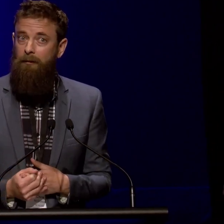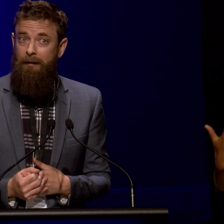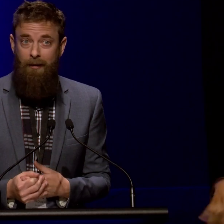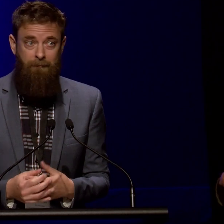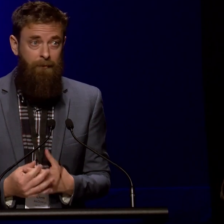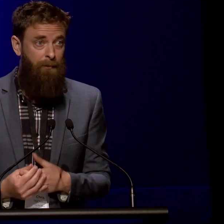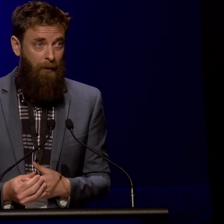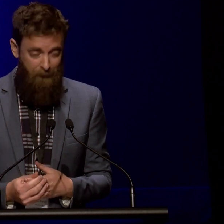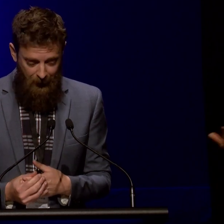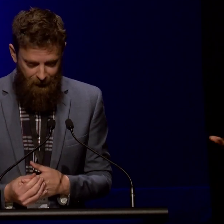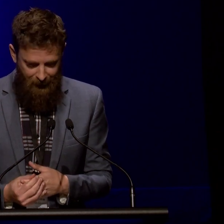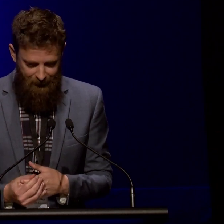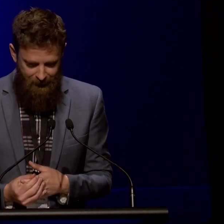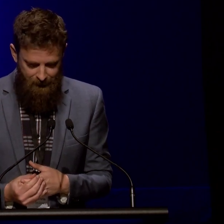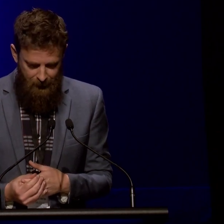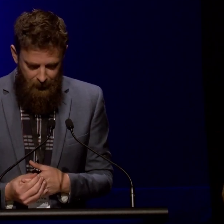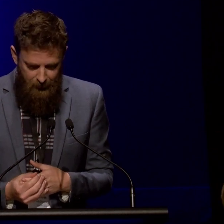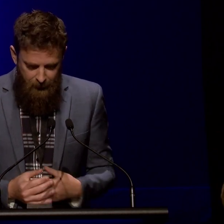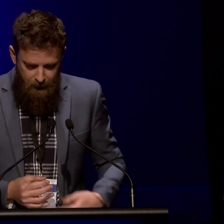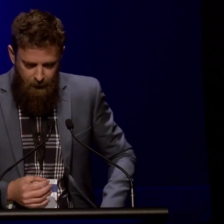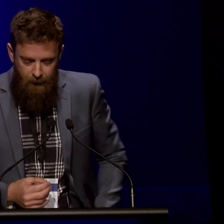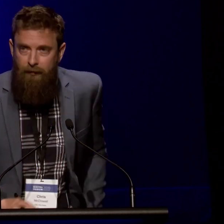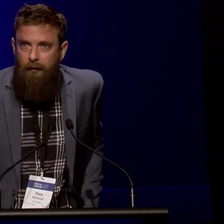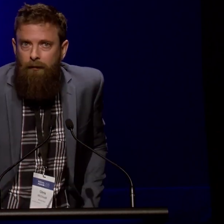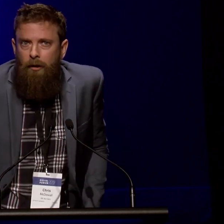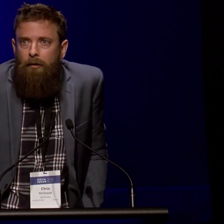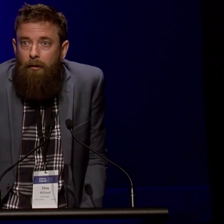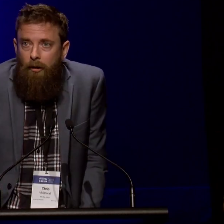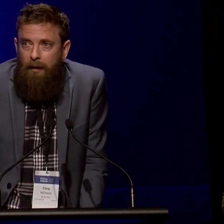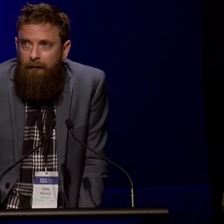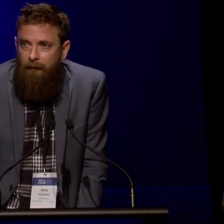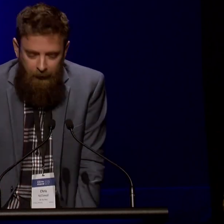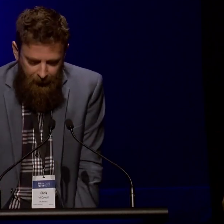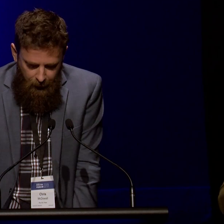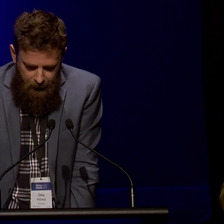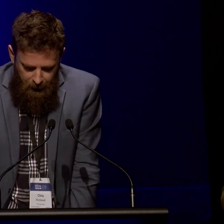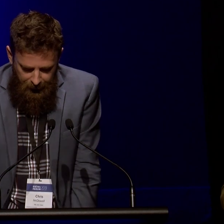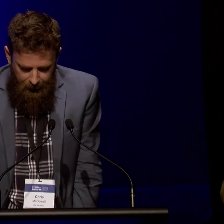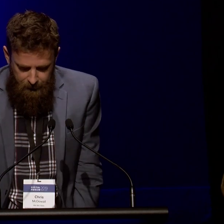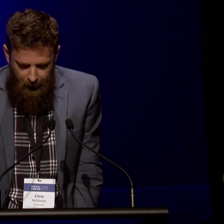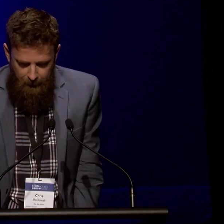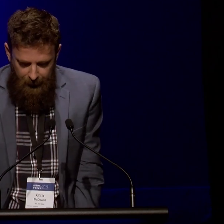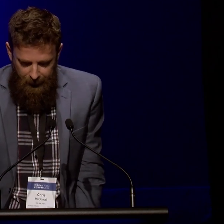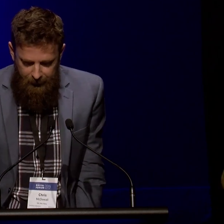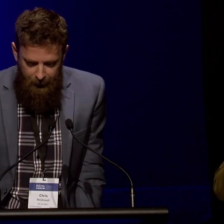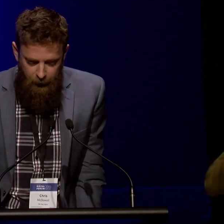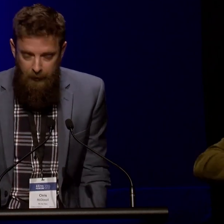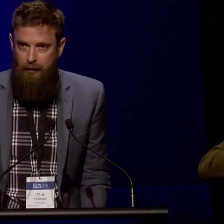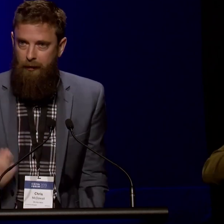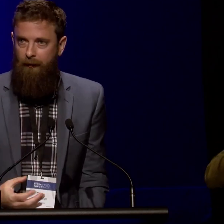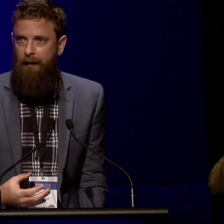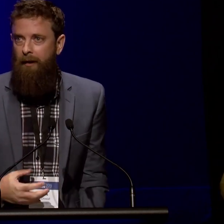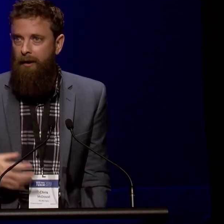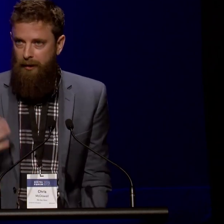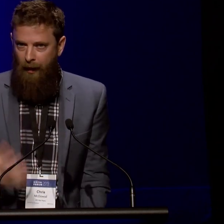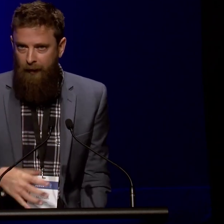so you'll need to just put up with me, I'm afraid. For those of you who don't know me, I've had a really odd career. I studied human